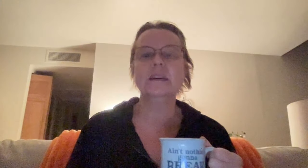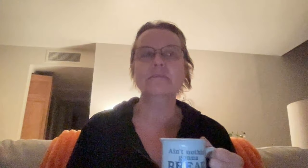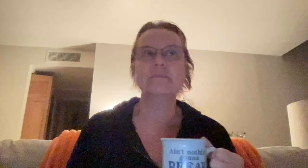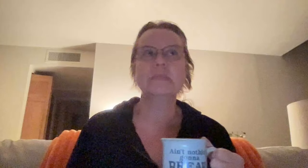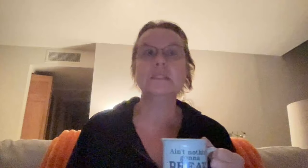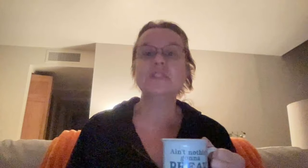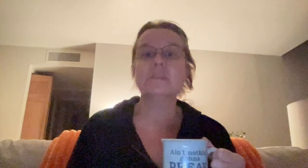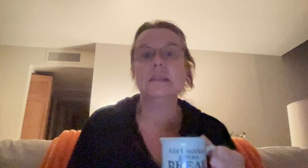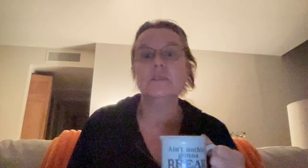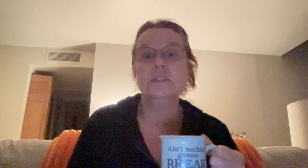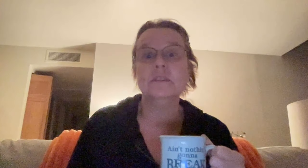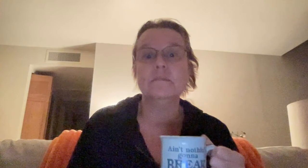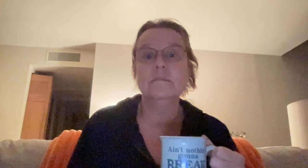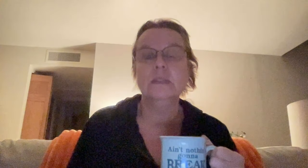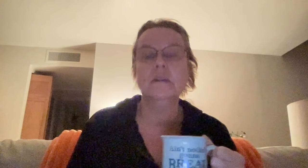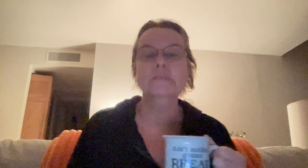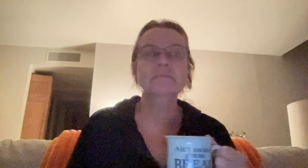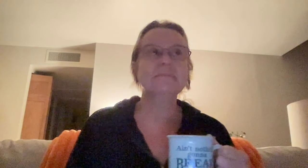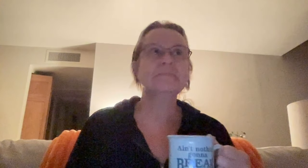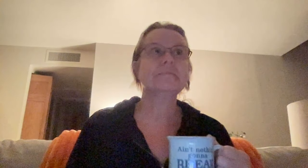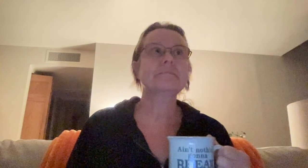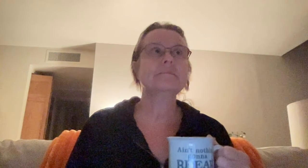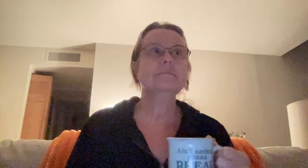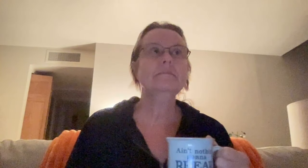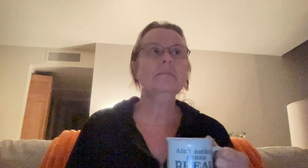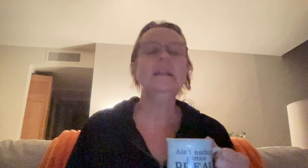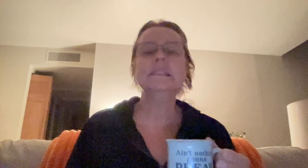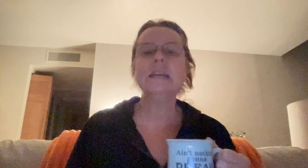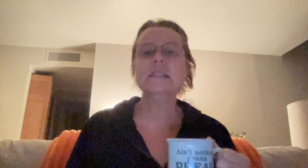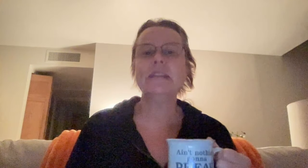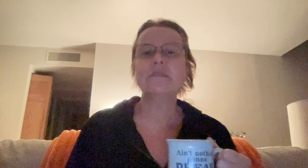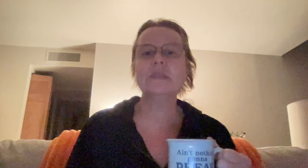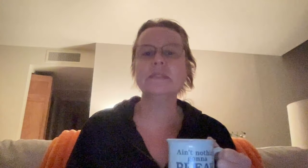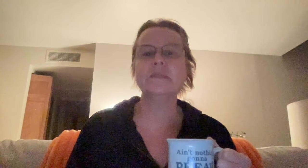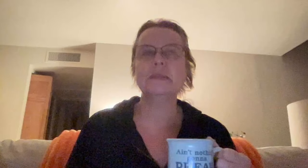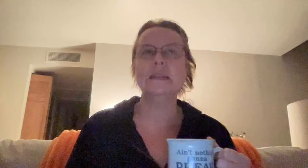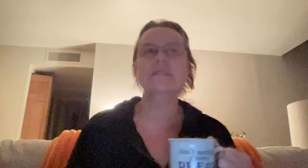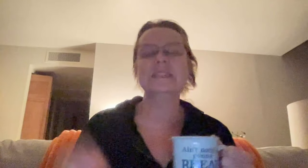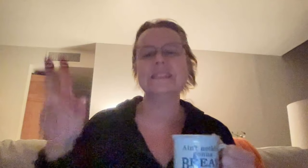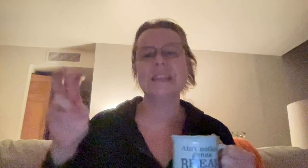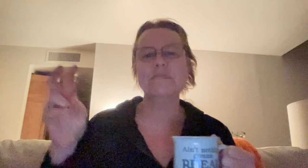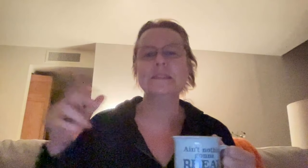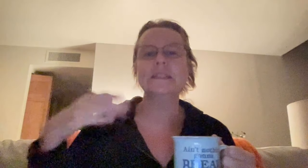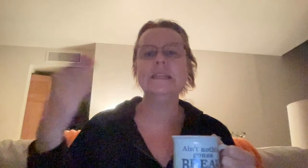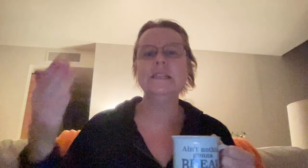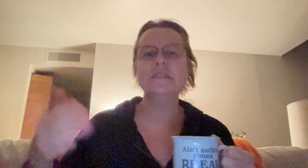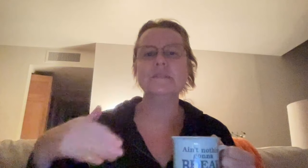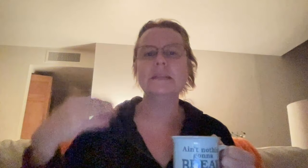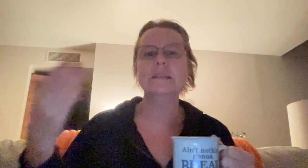it's just my intuition, you know, and it's a safer place for me. I don't think it's safe, but it's easier for me to